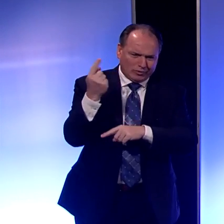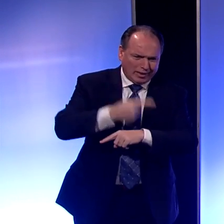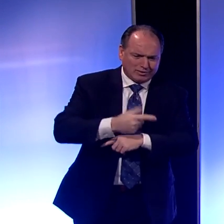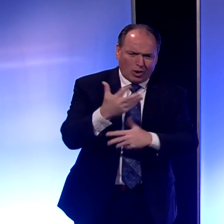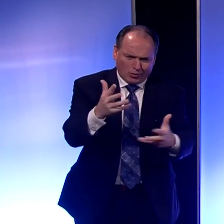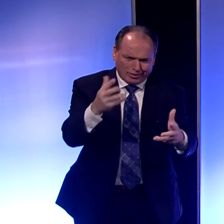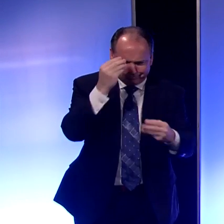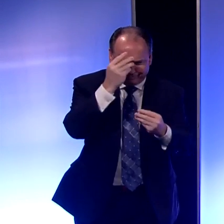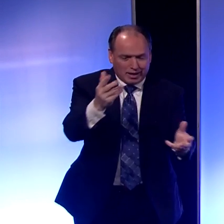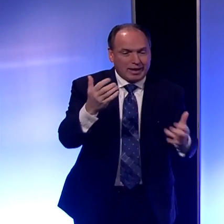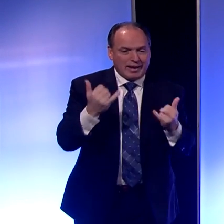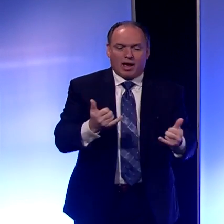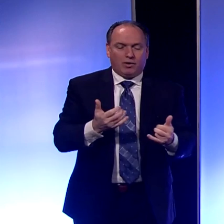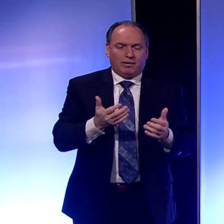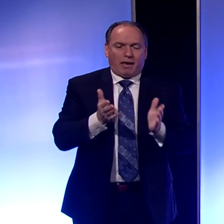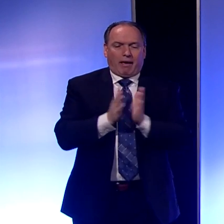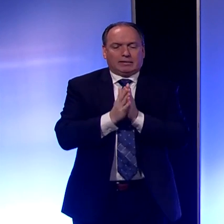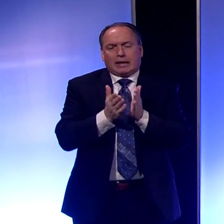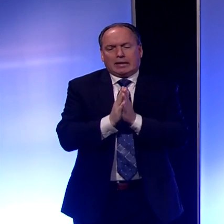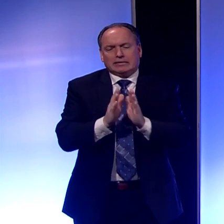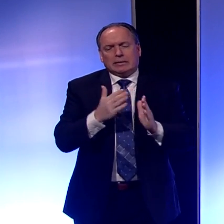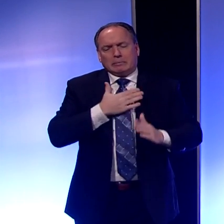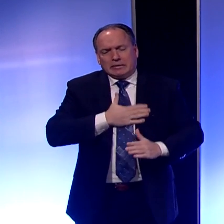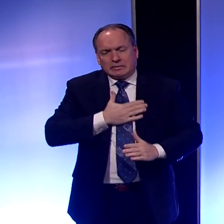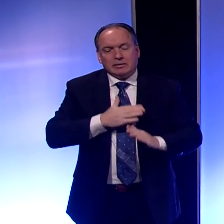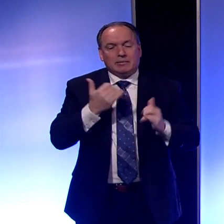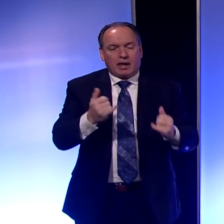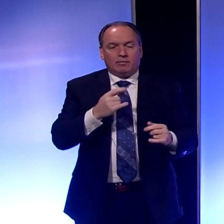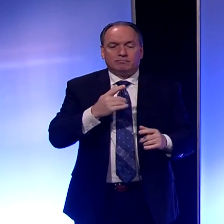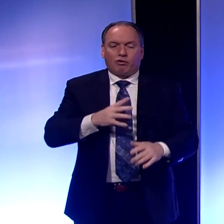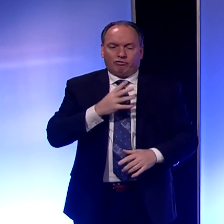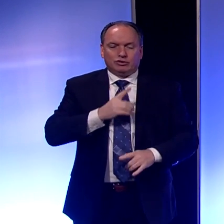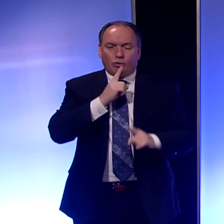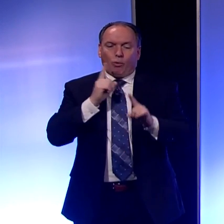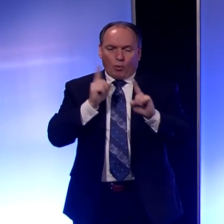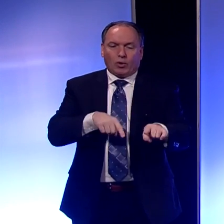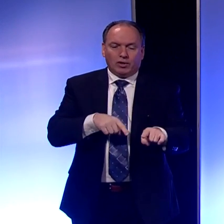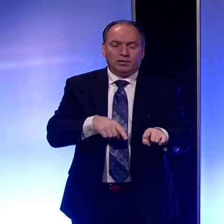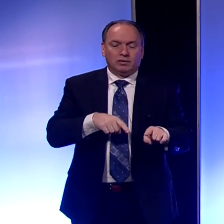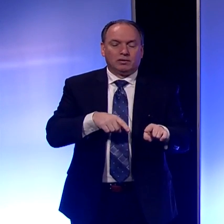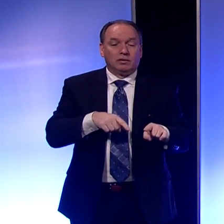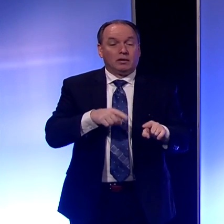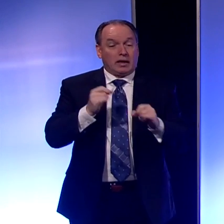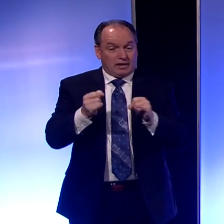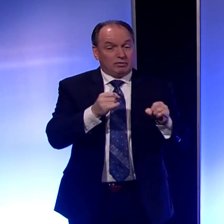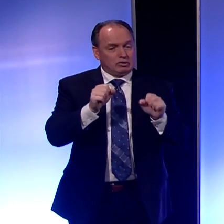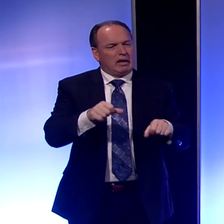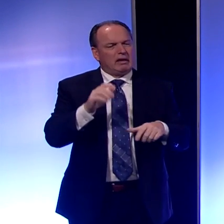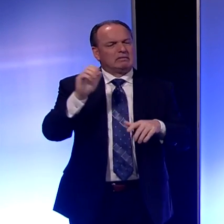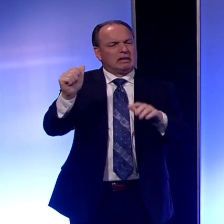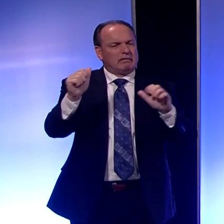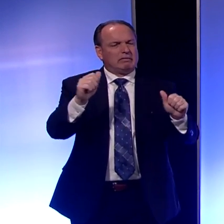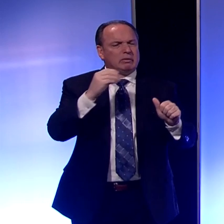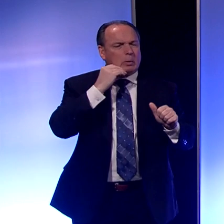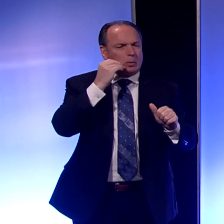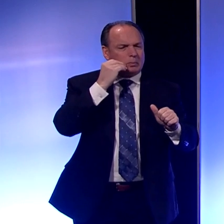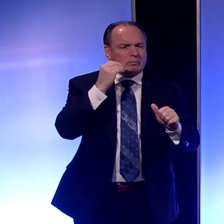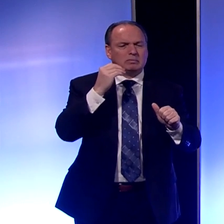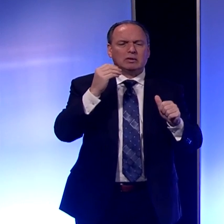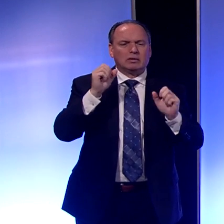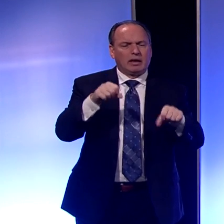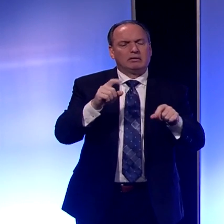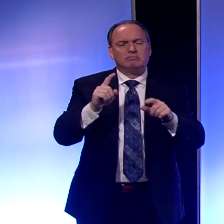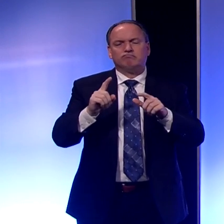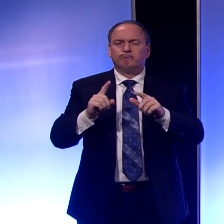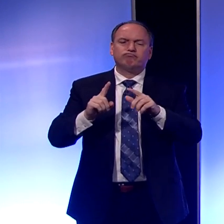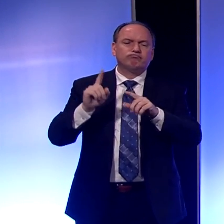and now instead of asking, it will be an official order. Individuals may leave their residence to perform any of the following